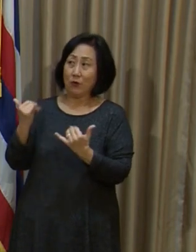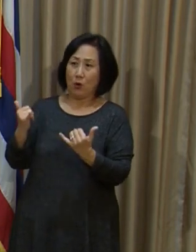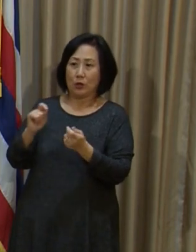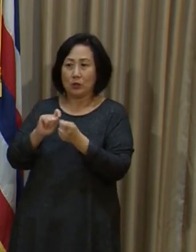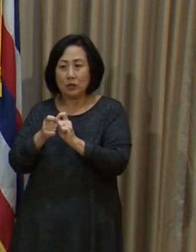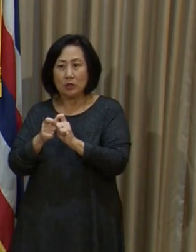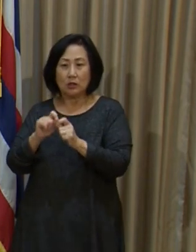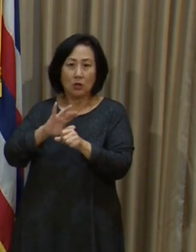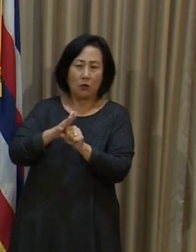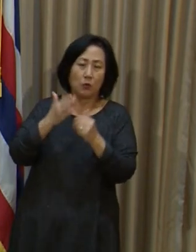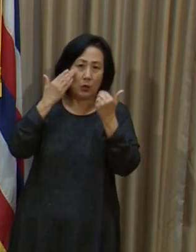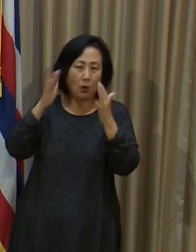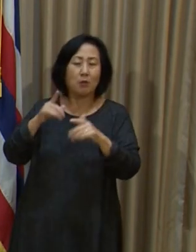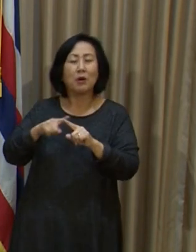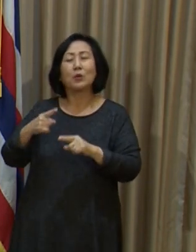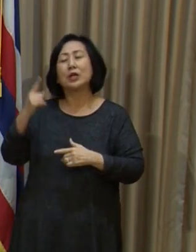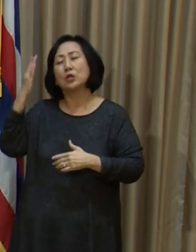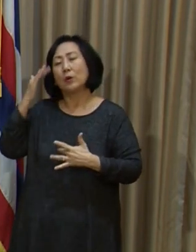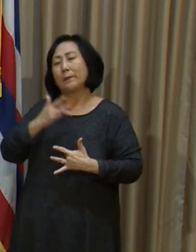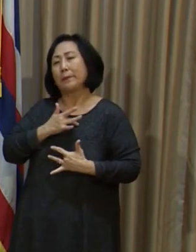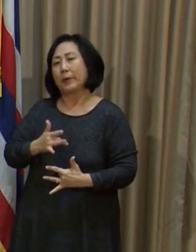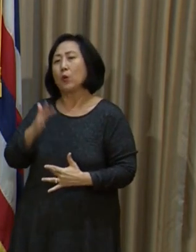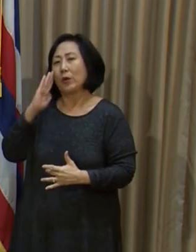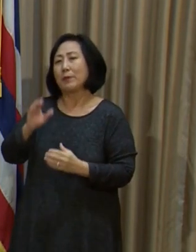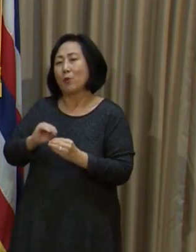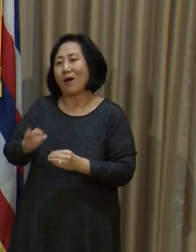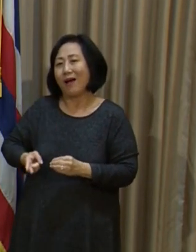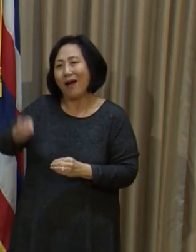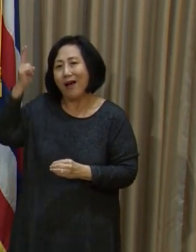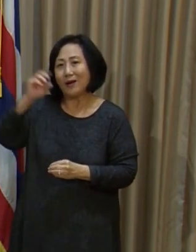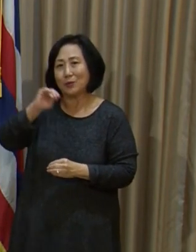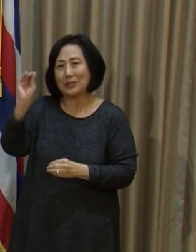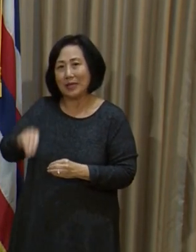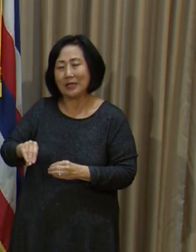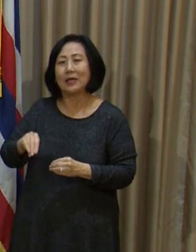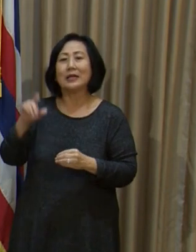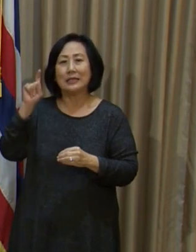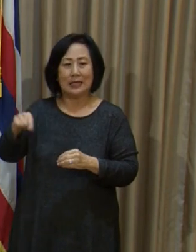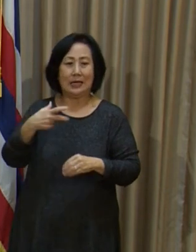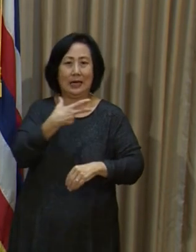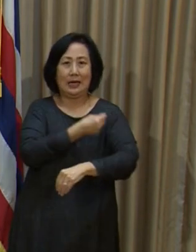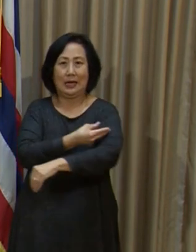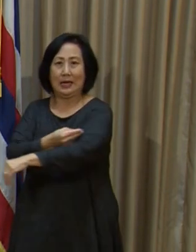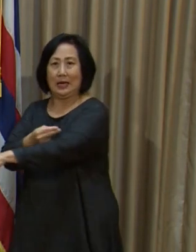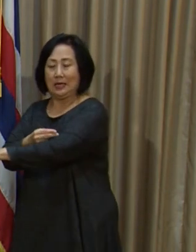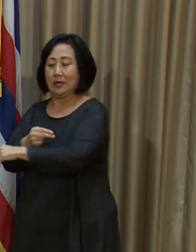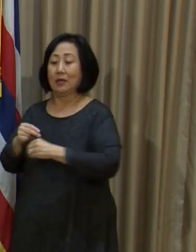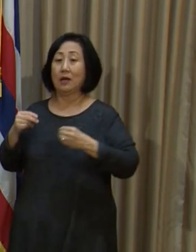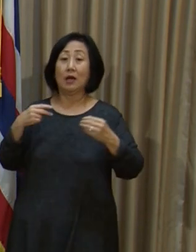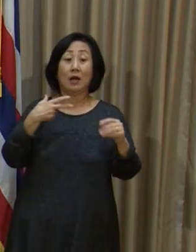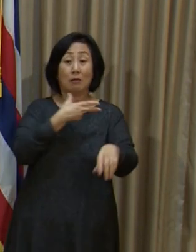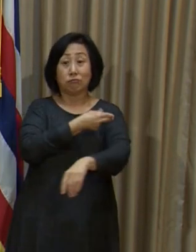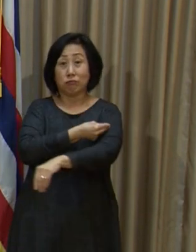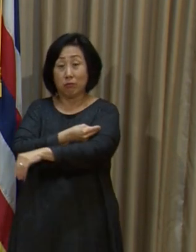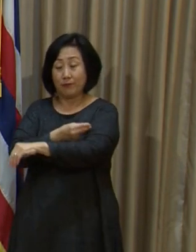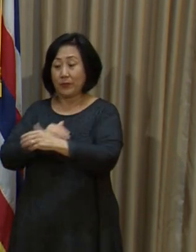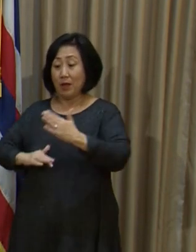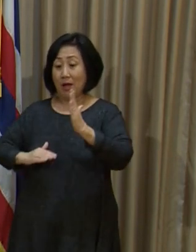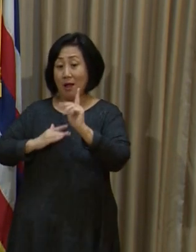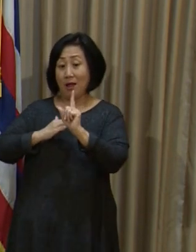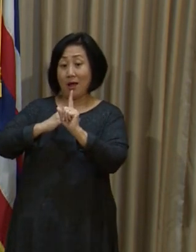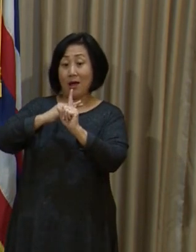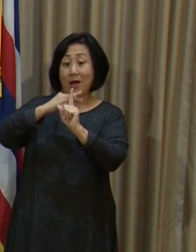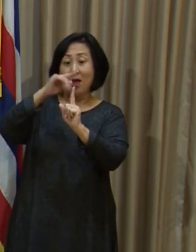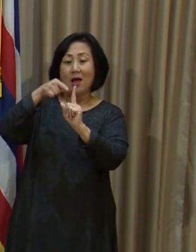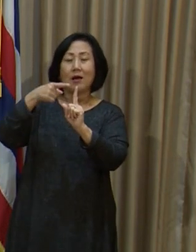we do know it's likely to be a higher vaccine coverage that's needed to get that tipping point where we break transmission through